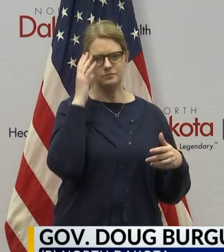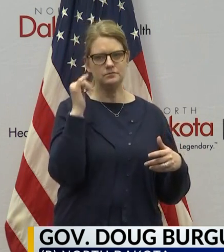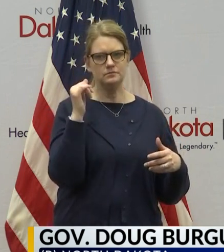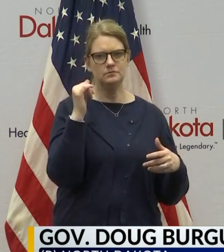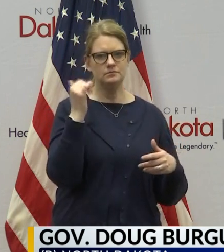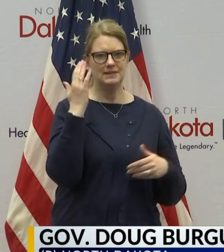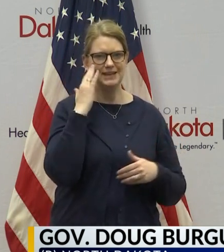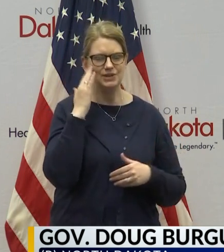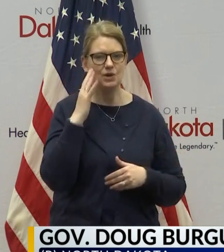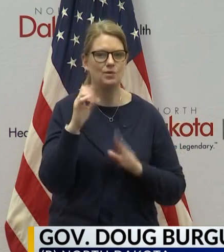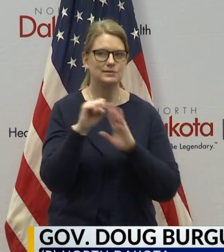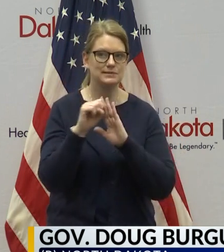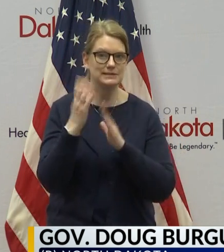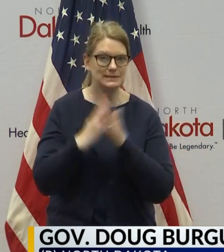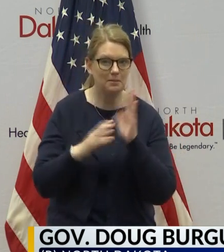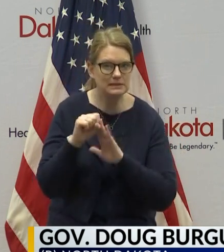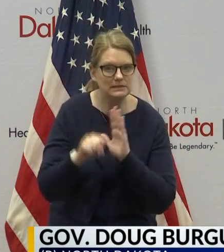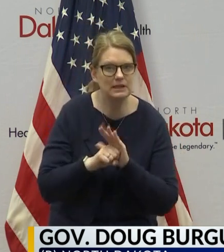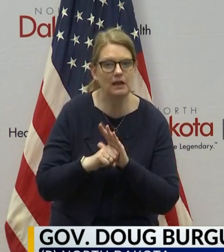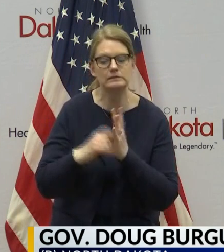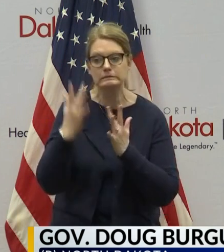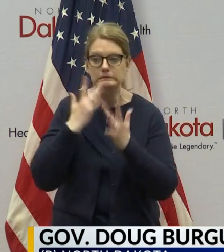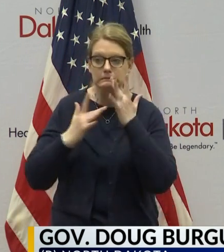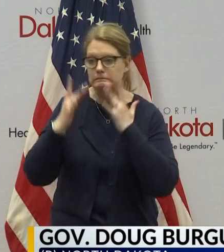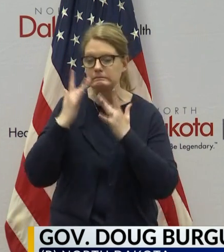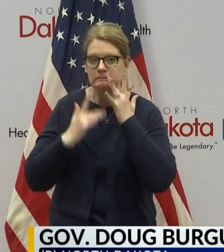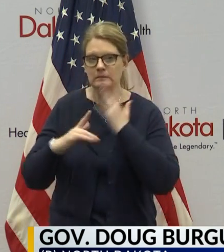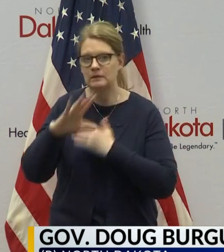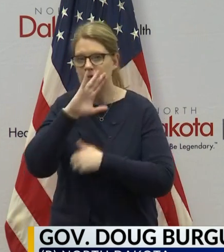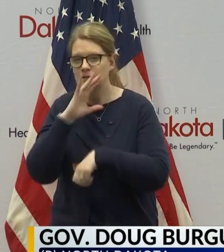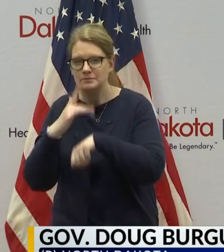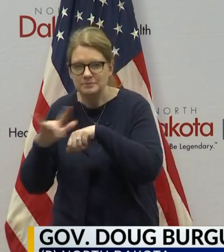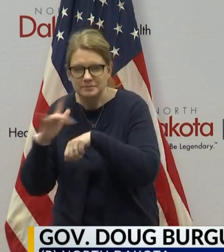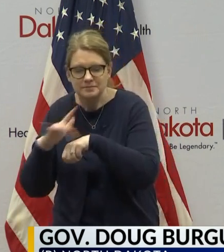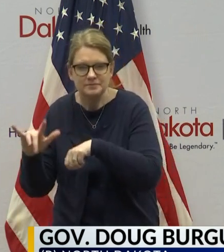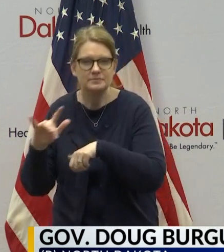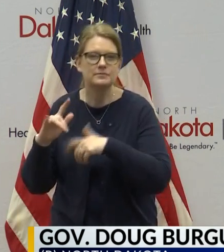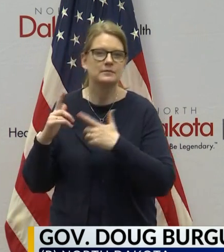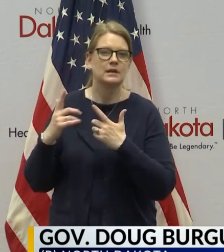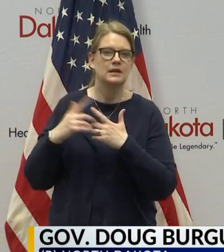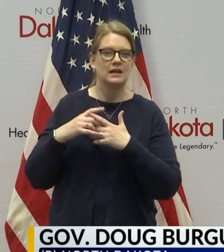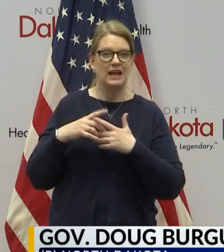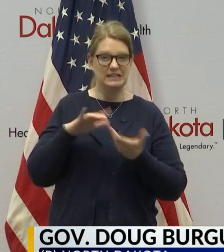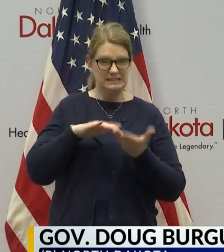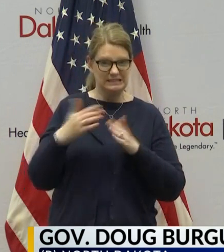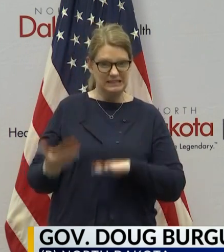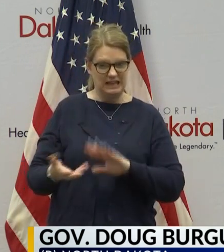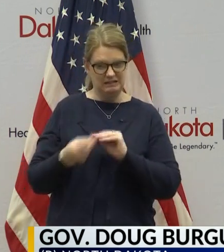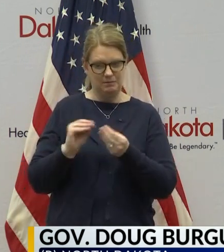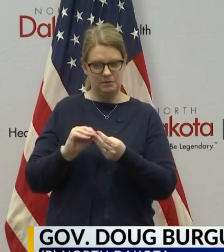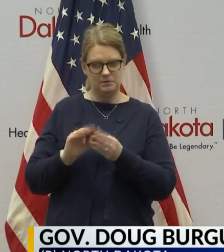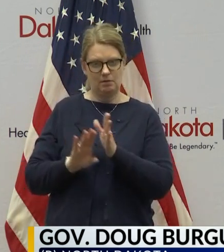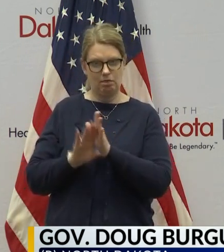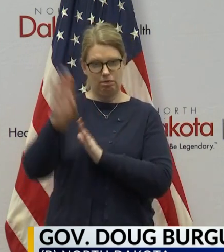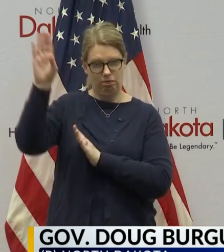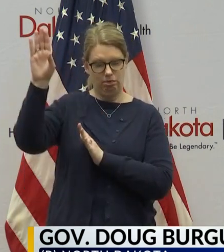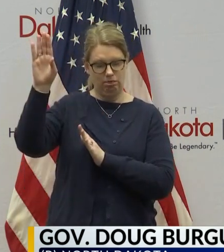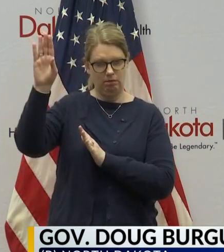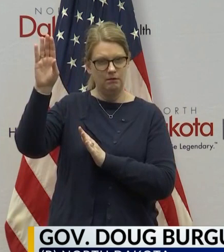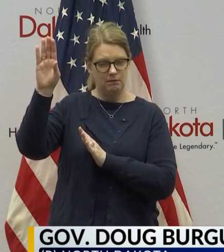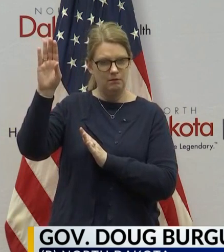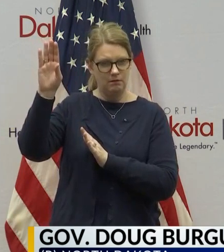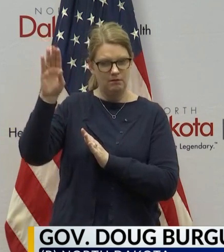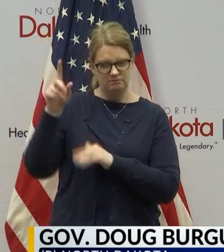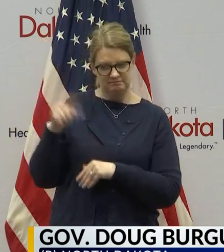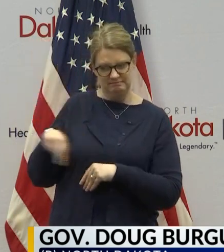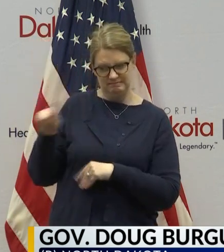shortage of hospital capacity and, you know, rising death counts, that's correlated to